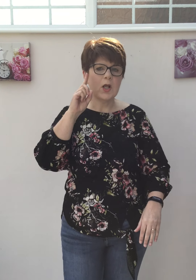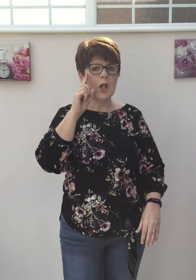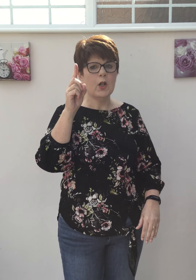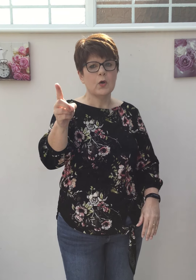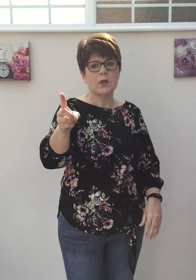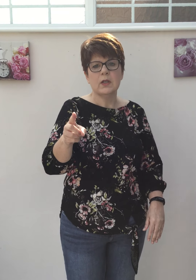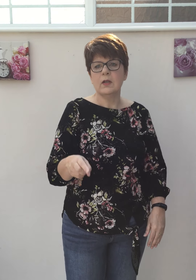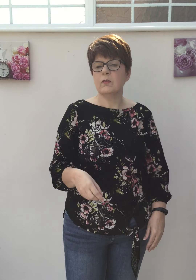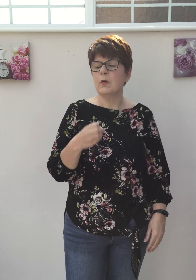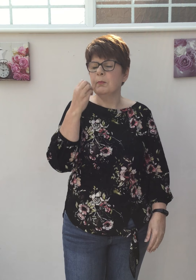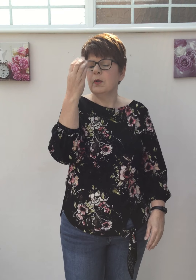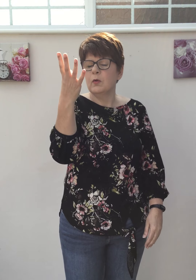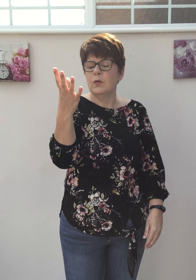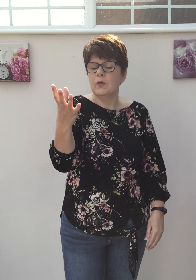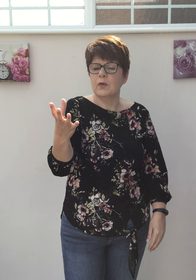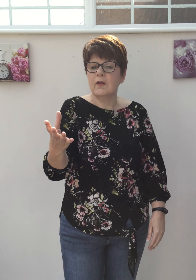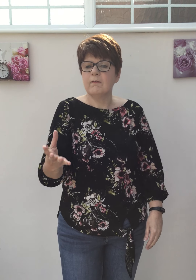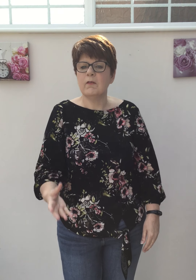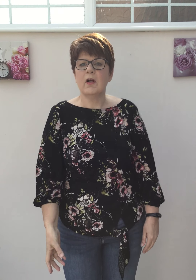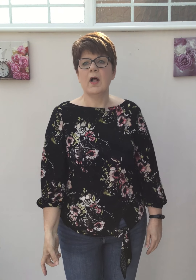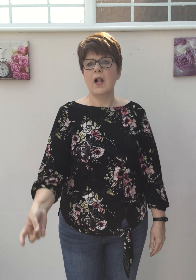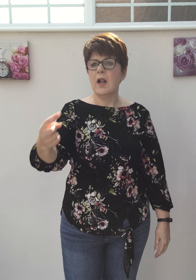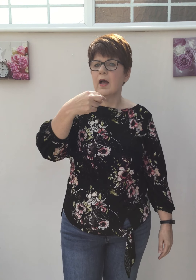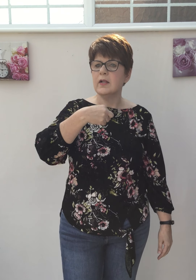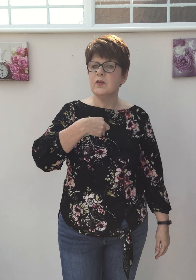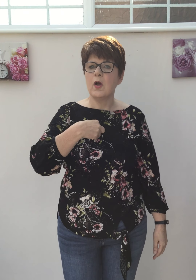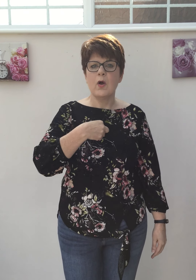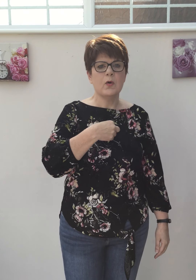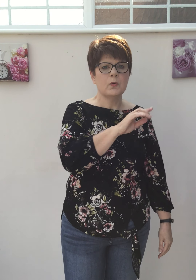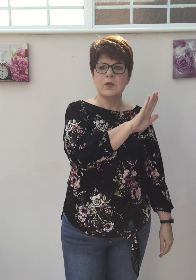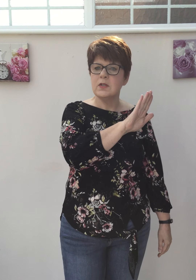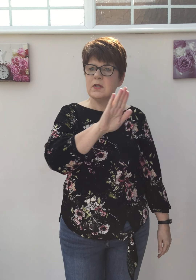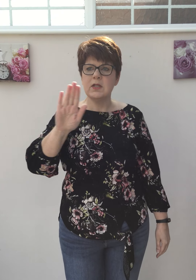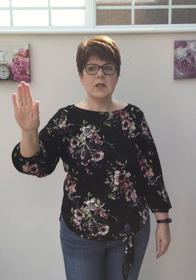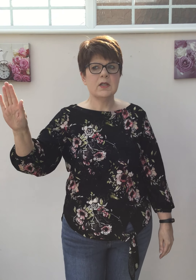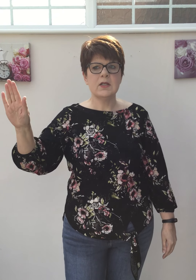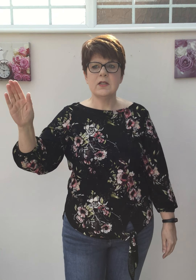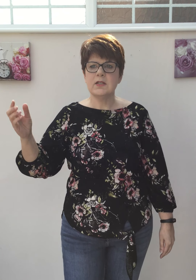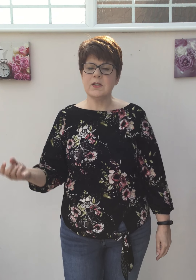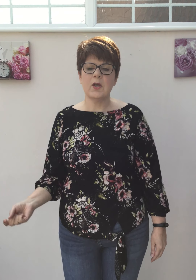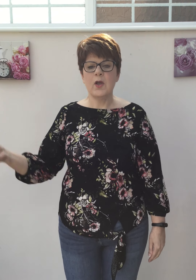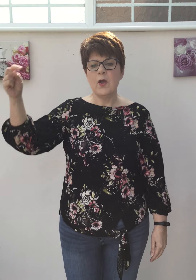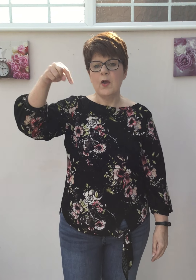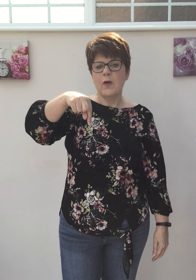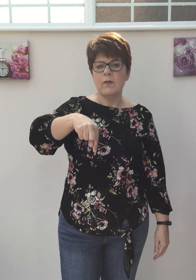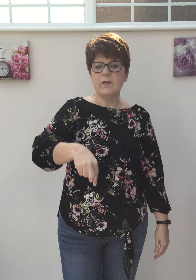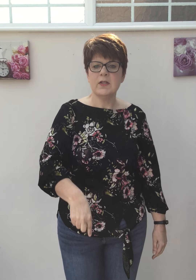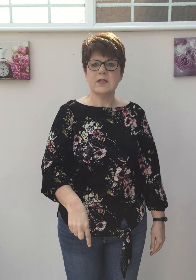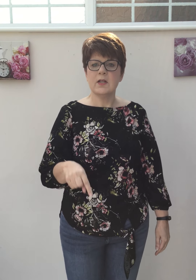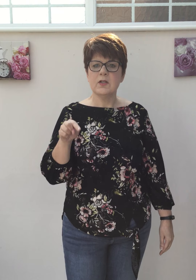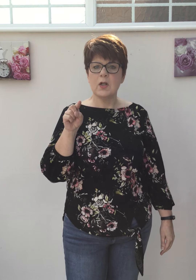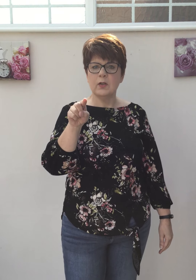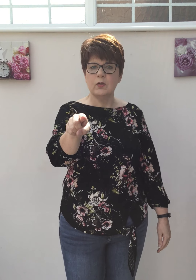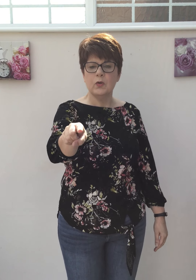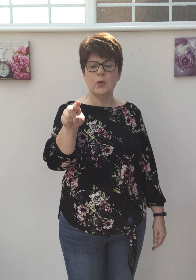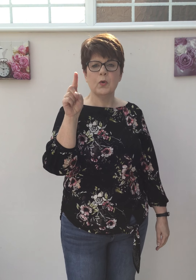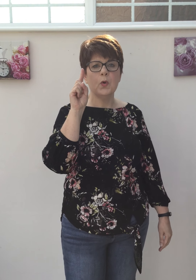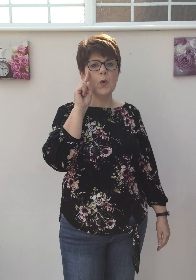Looking so beautiful All I don't deserve is Darling, you